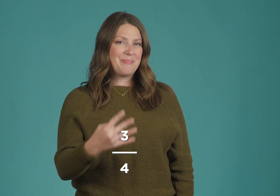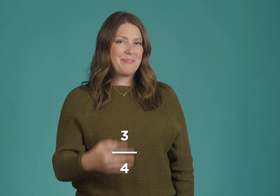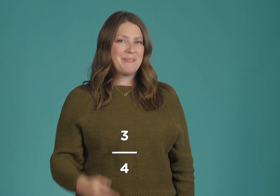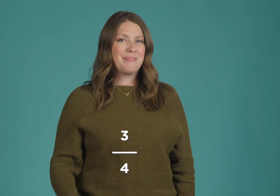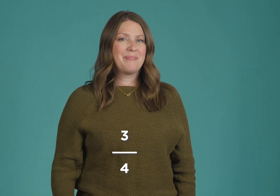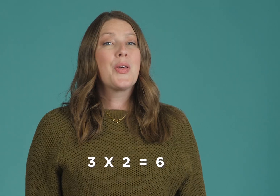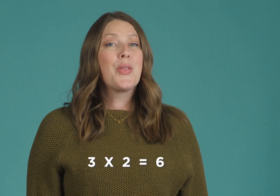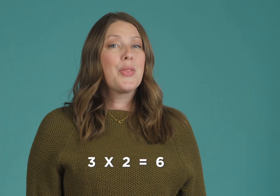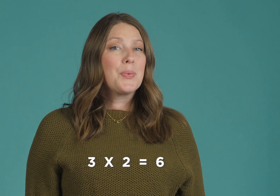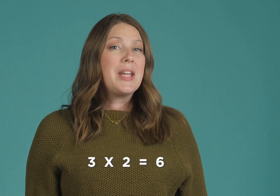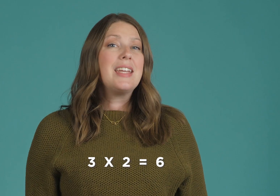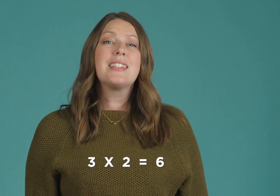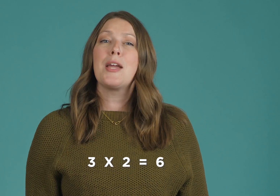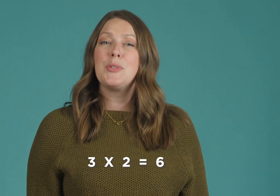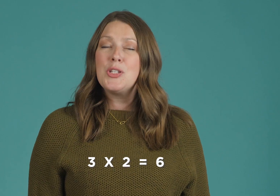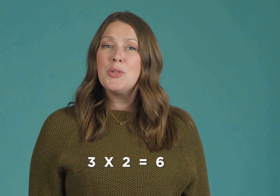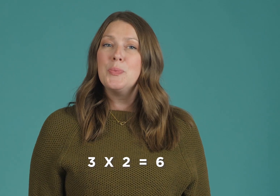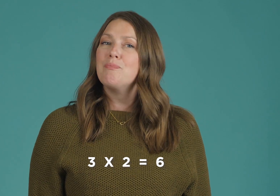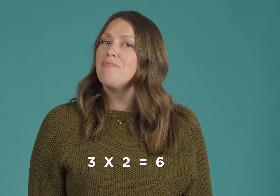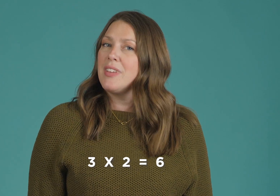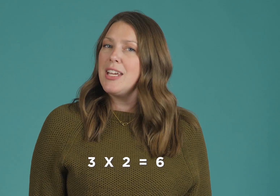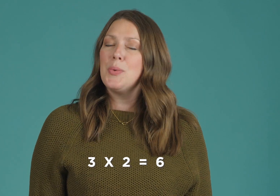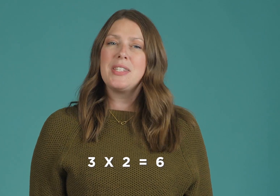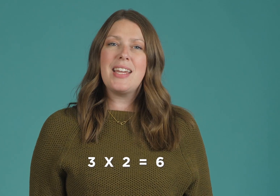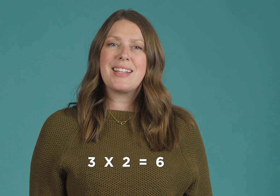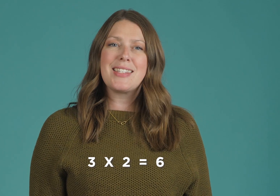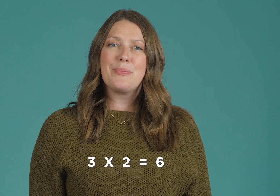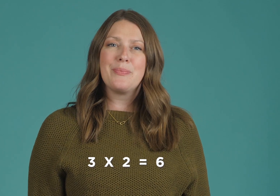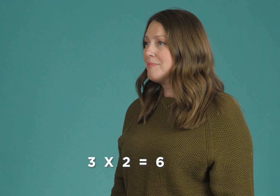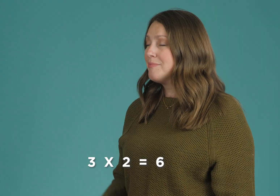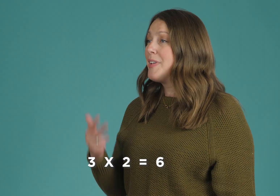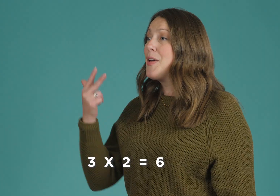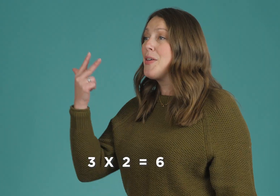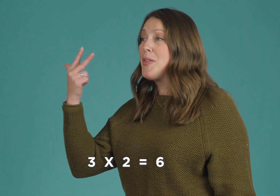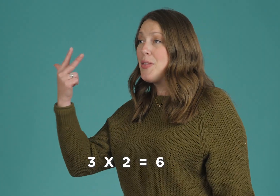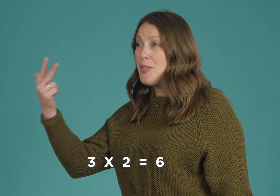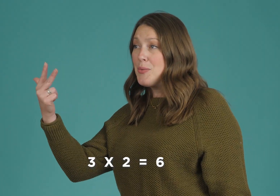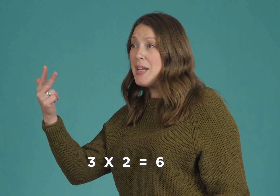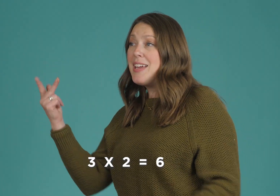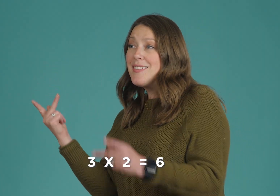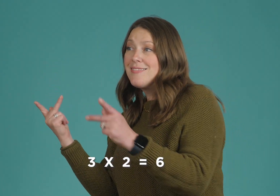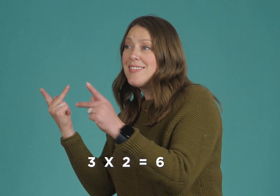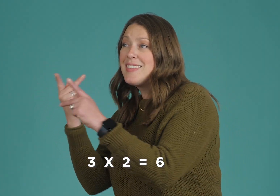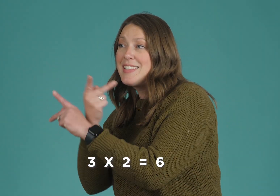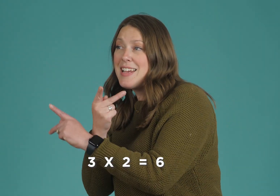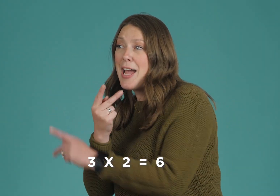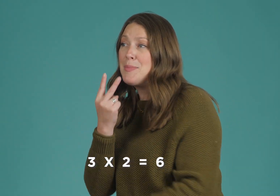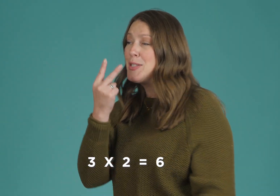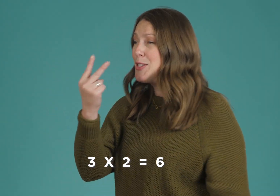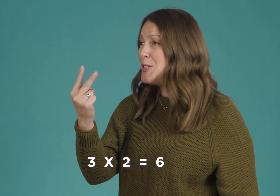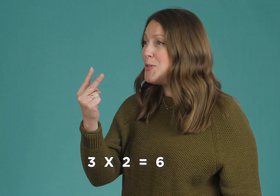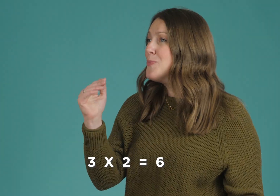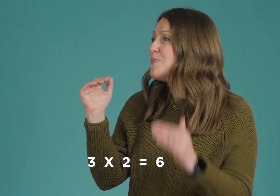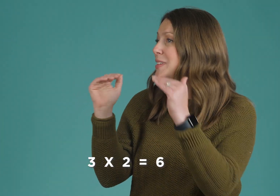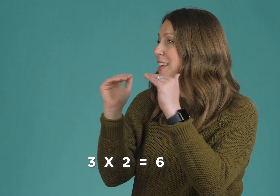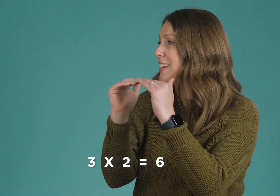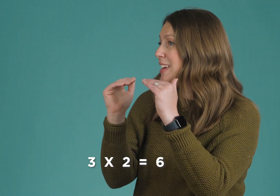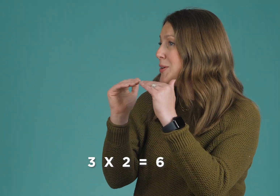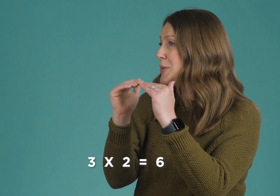3 times 2 equals 6. 3 times 2 equals